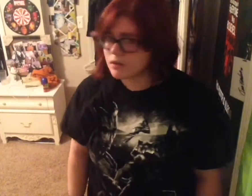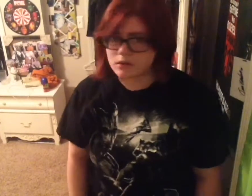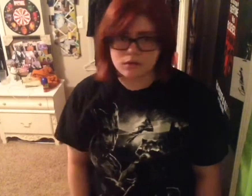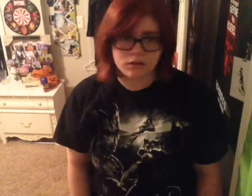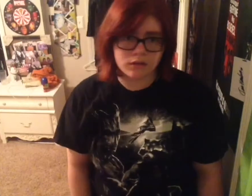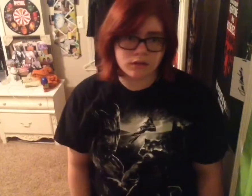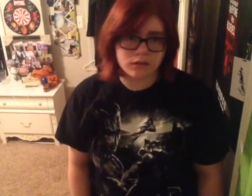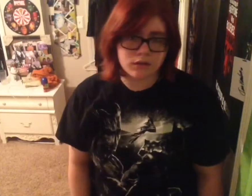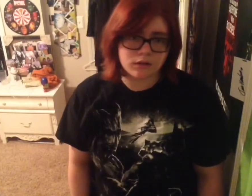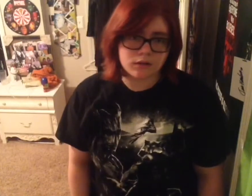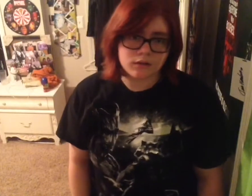Woohoo!